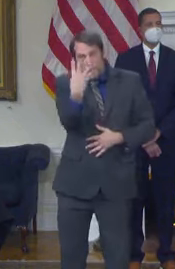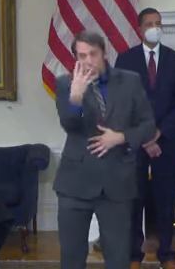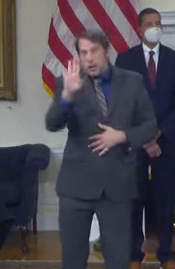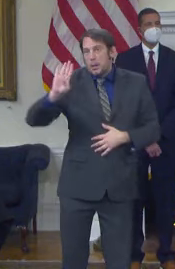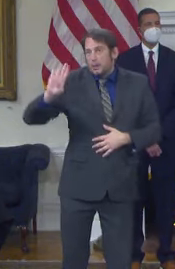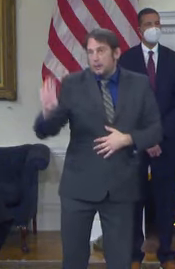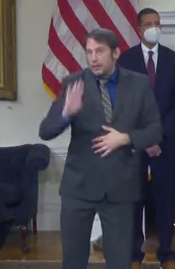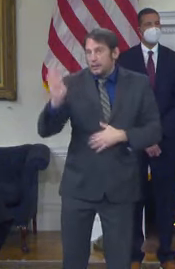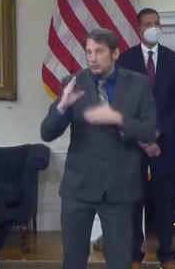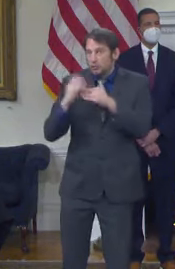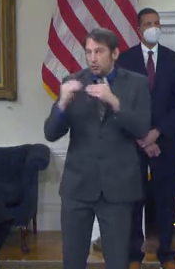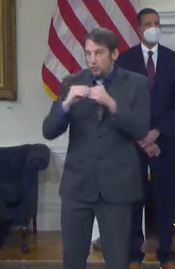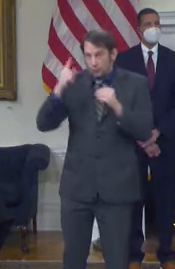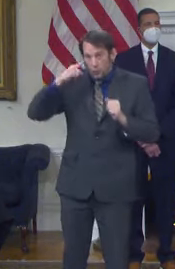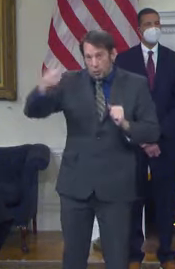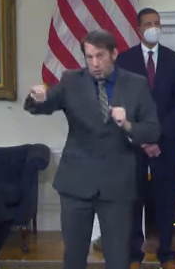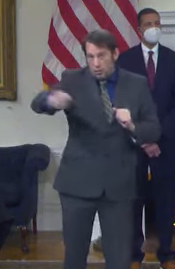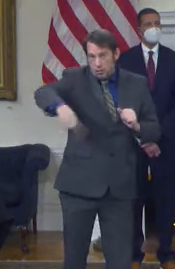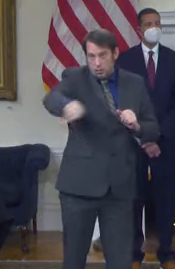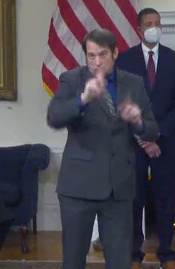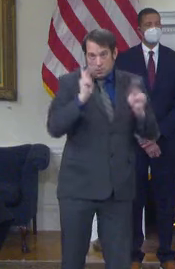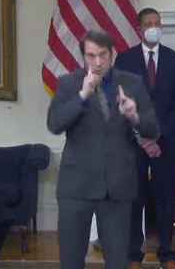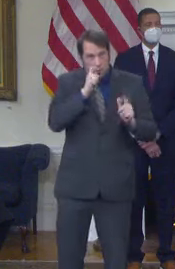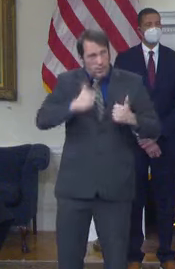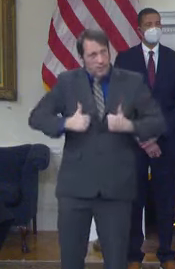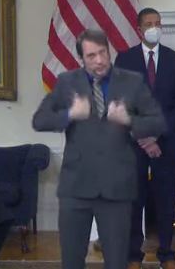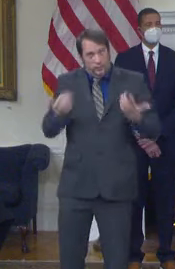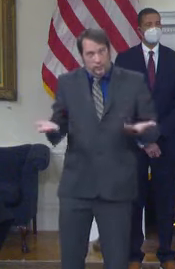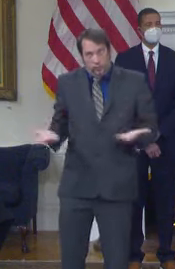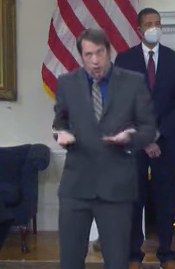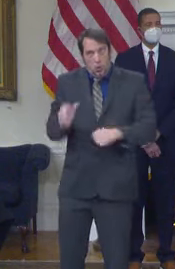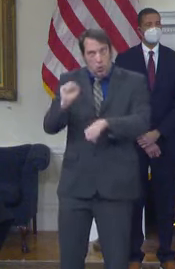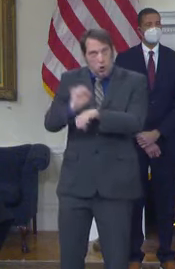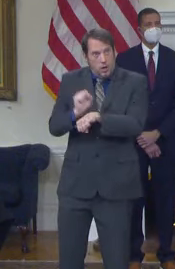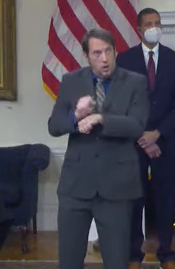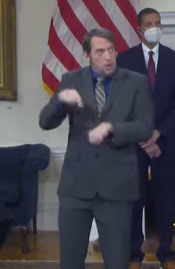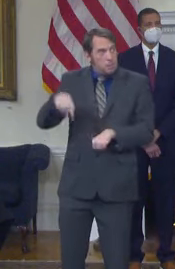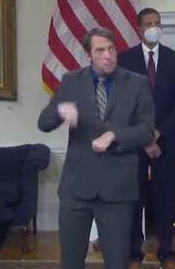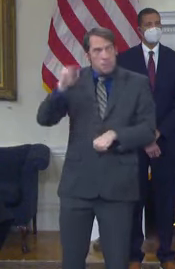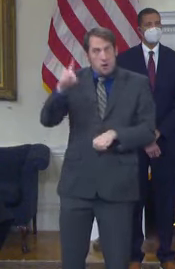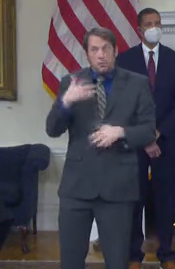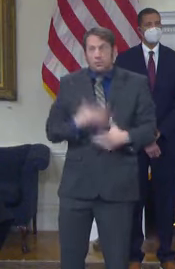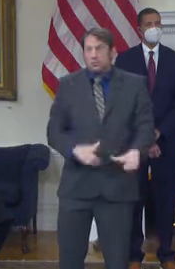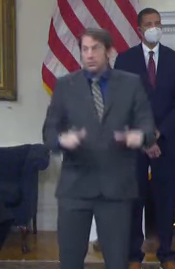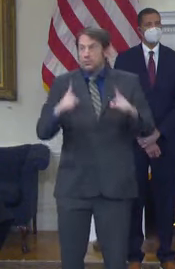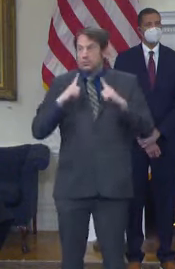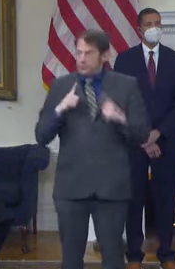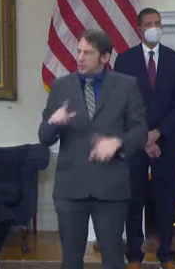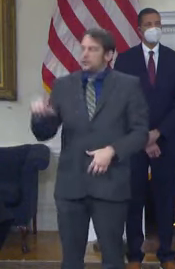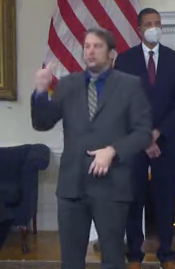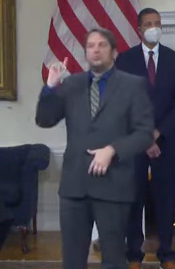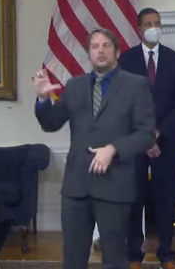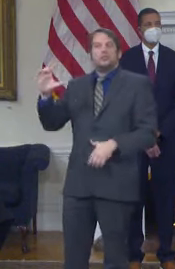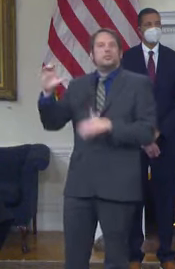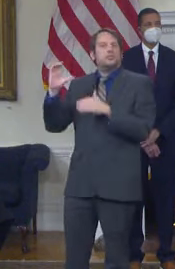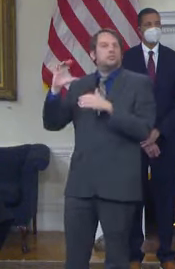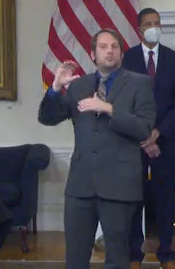retirees. Our proposal will be phased in over time, beginning right away.